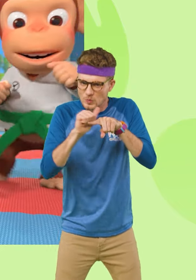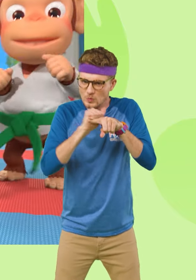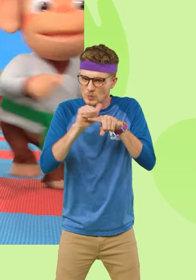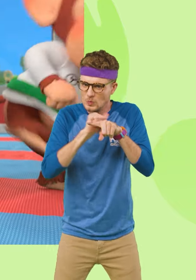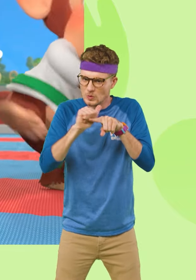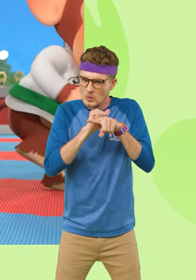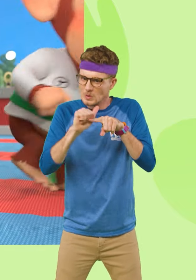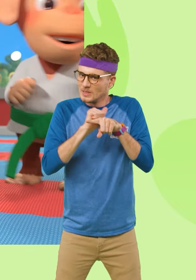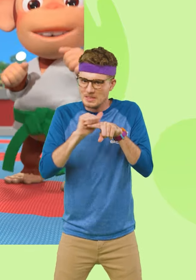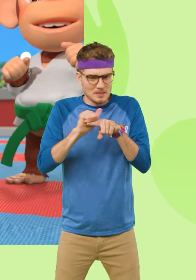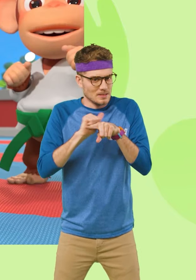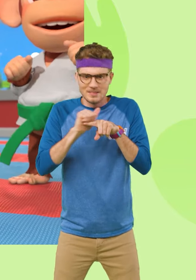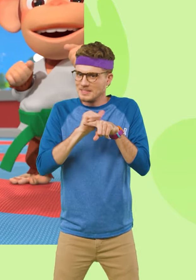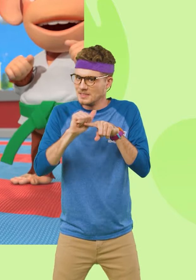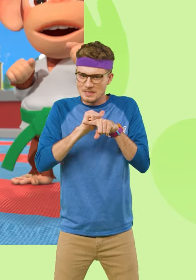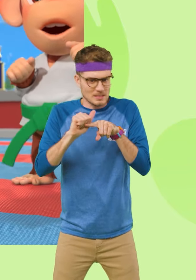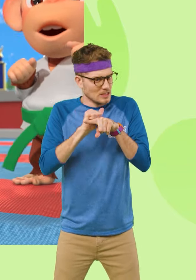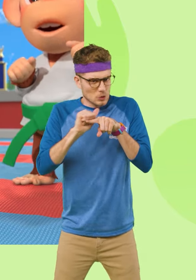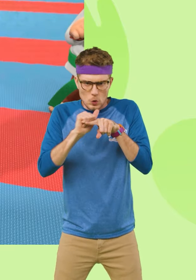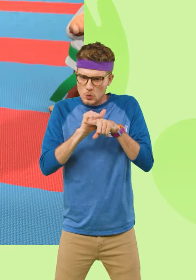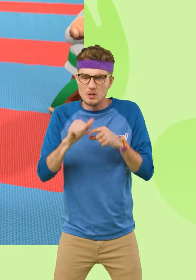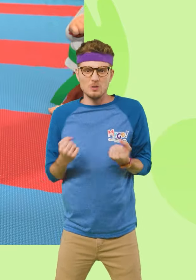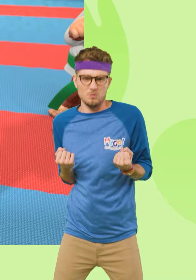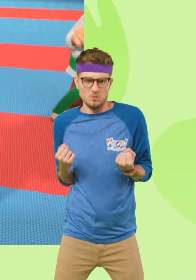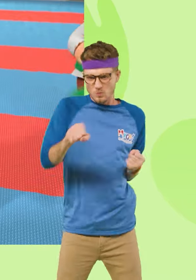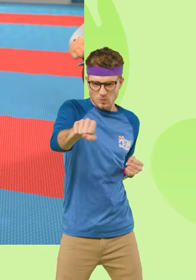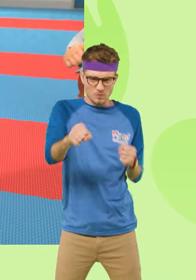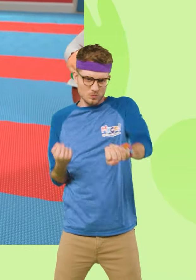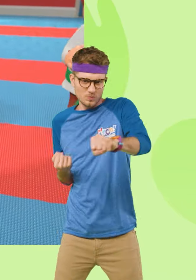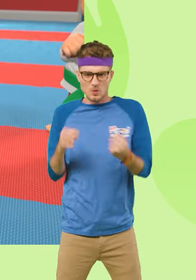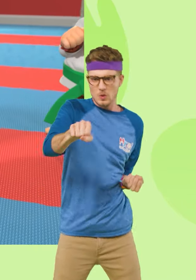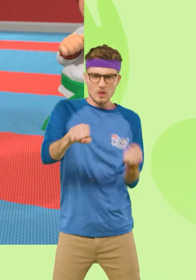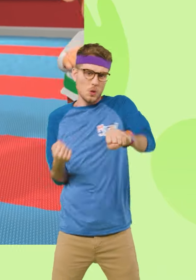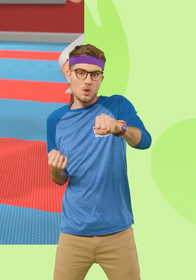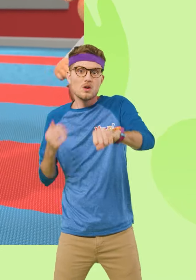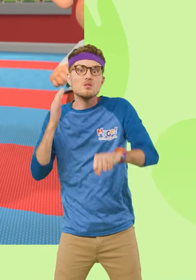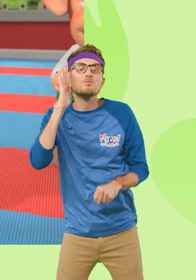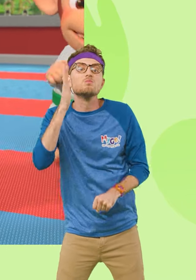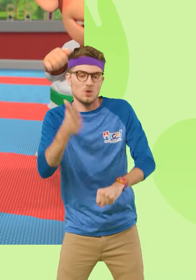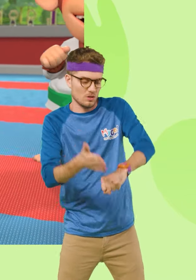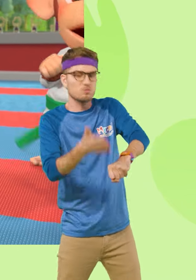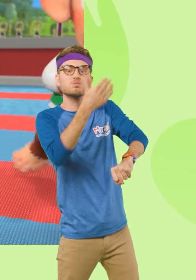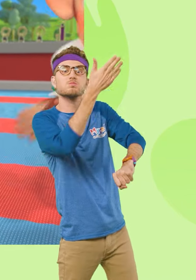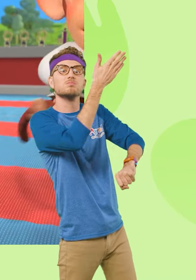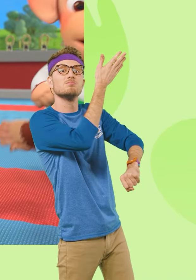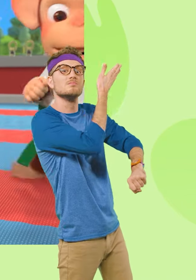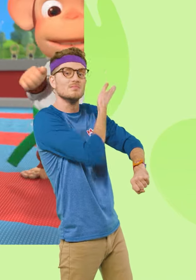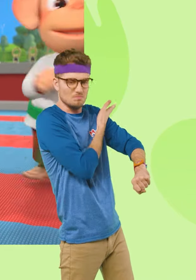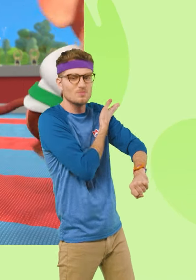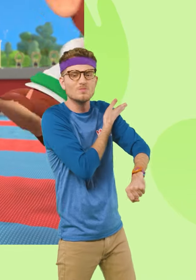hard Taekwondo will take you far